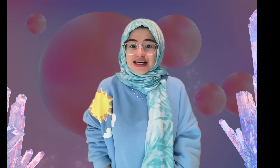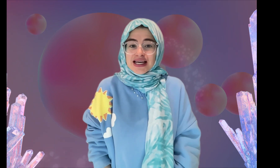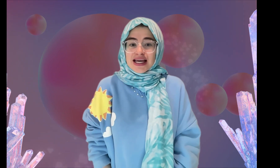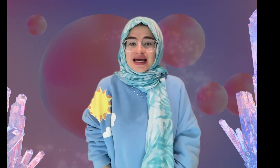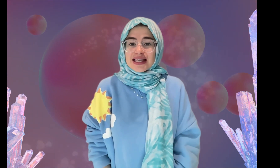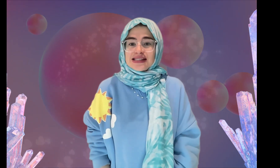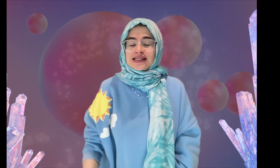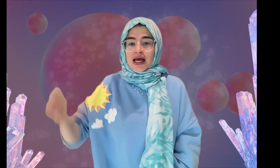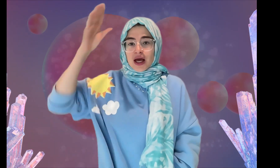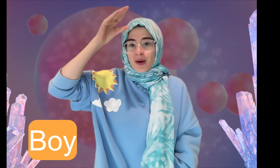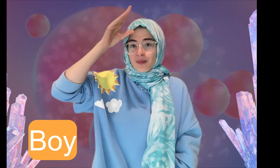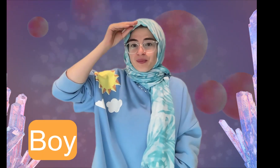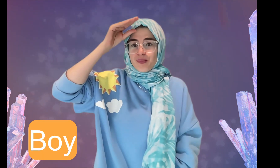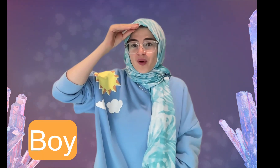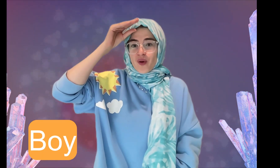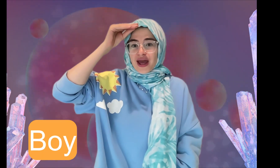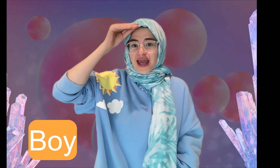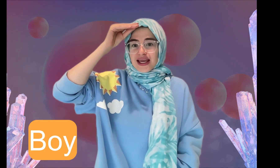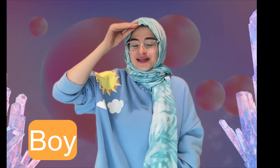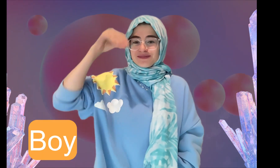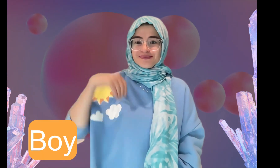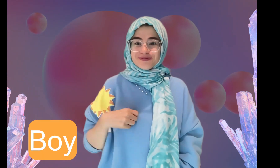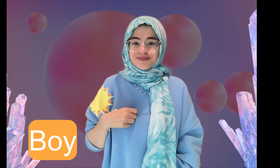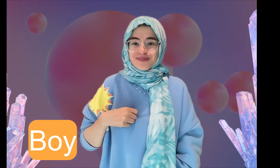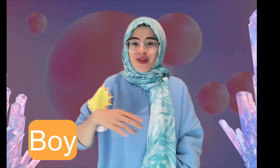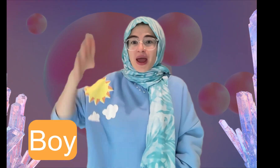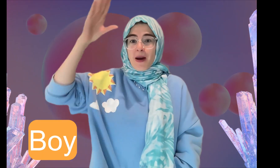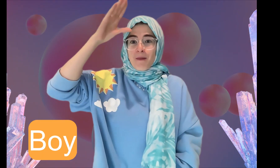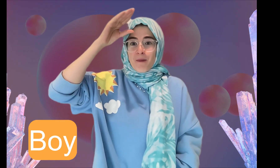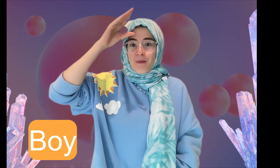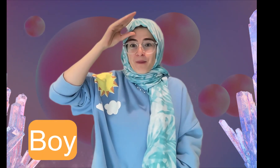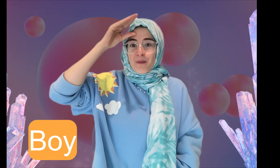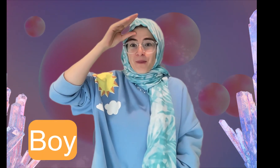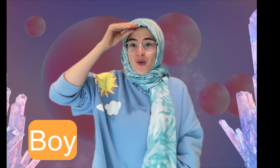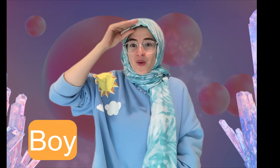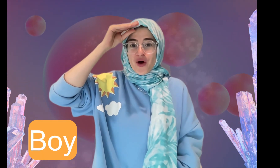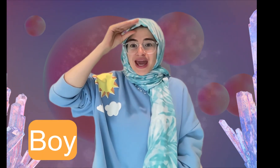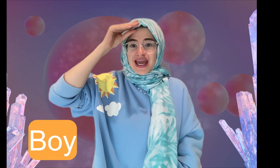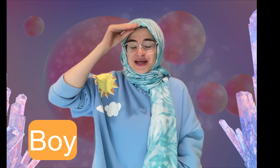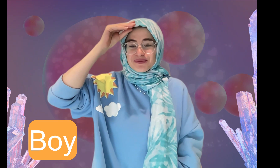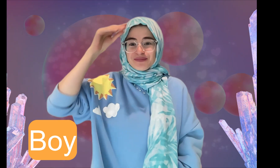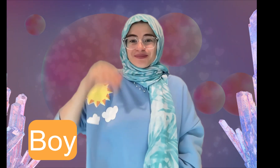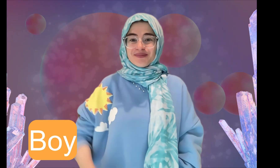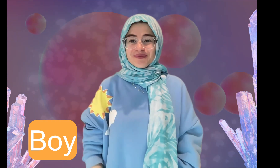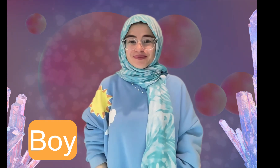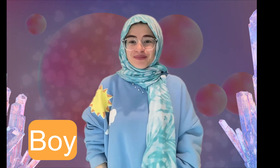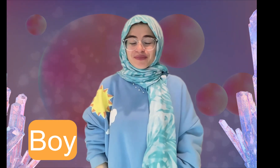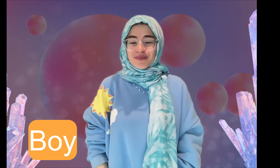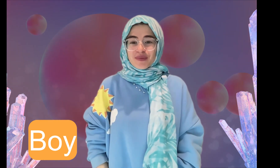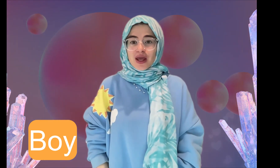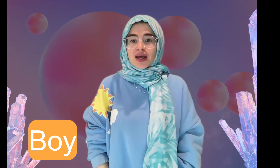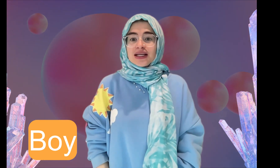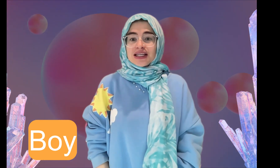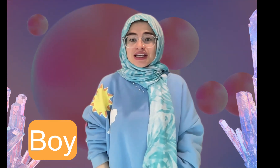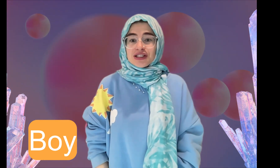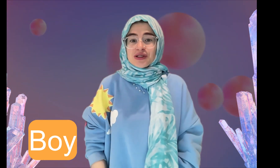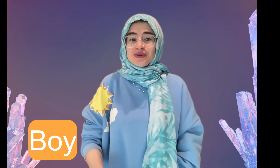is boy, boy. Can you